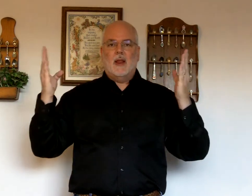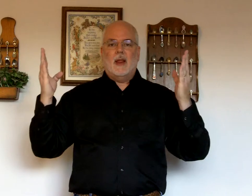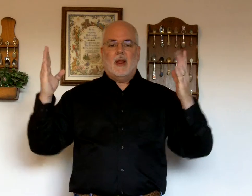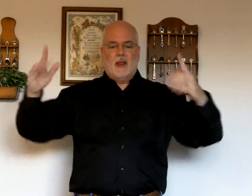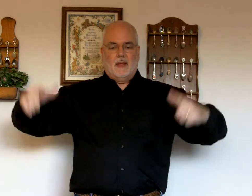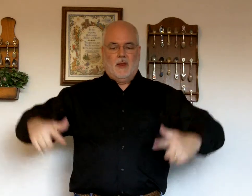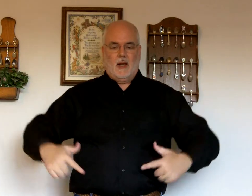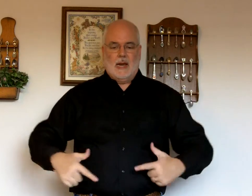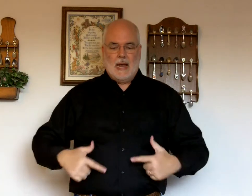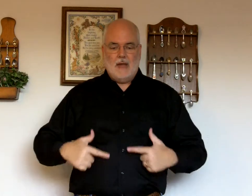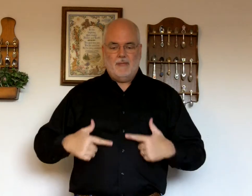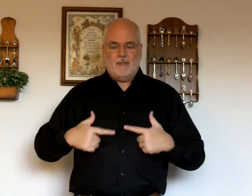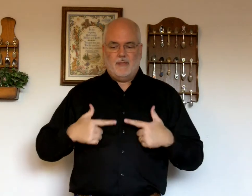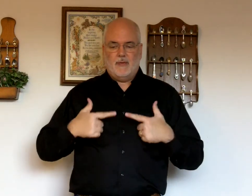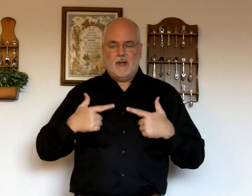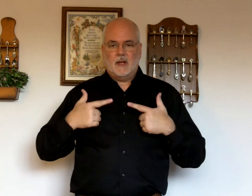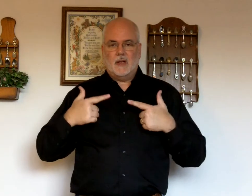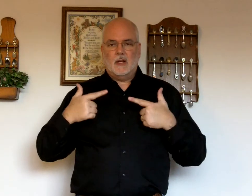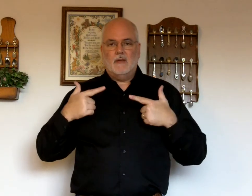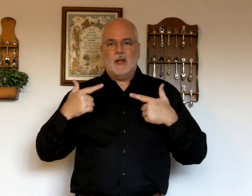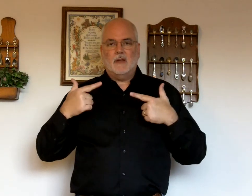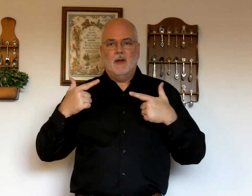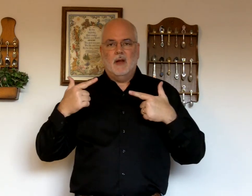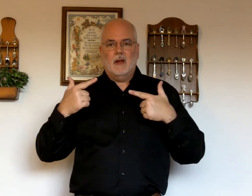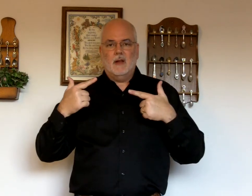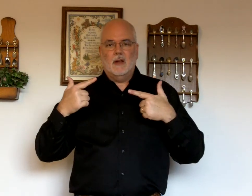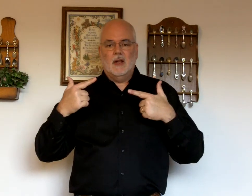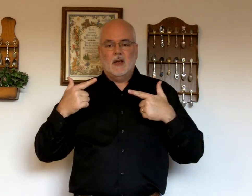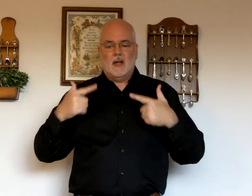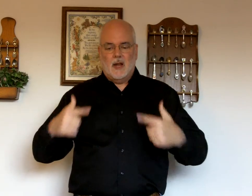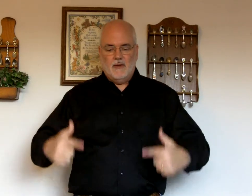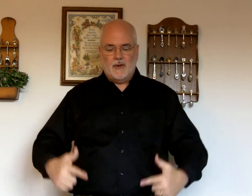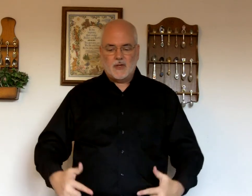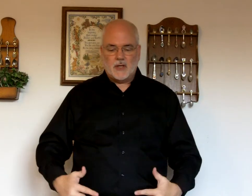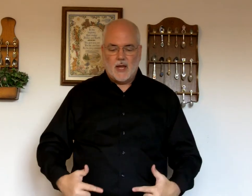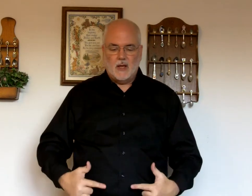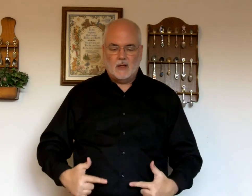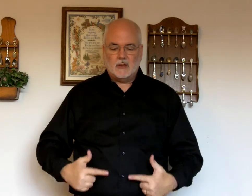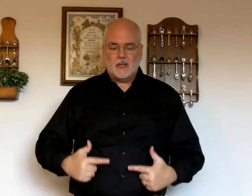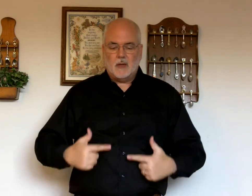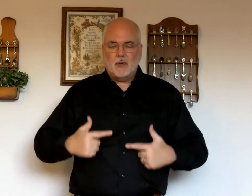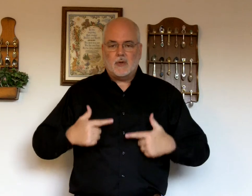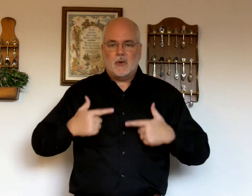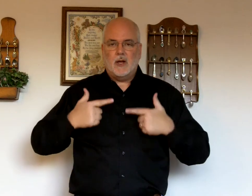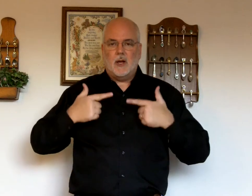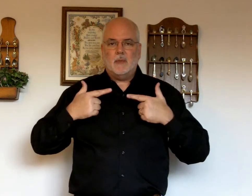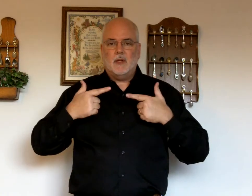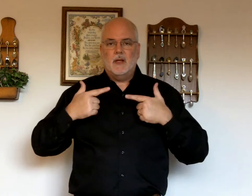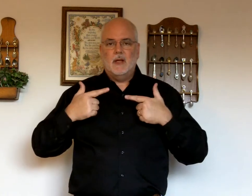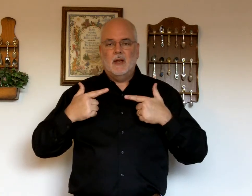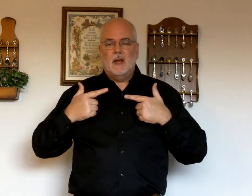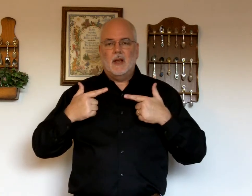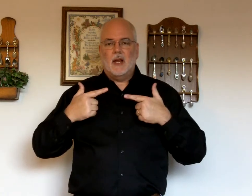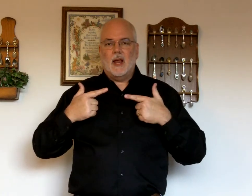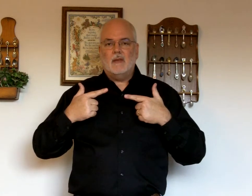The life. So you've got the. Life. It's just L's coming straight up. Life.